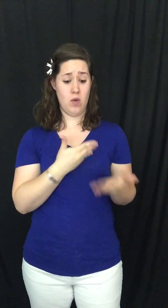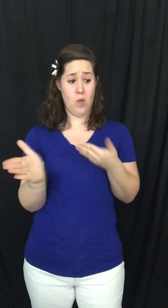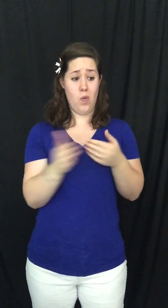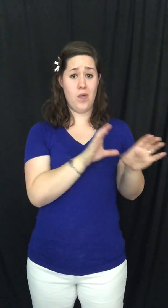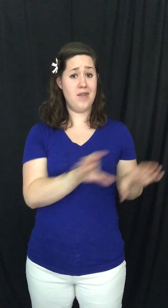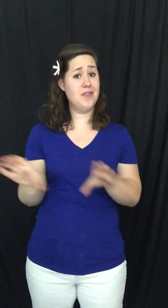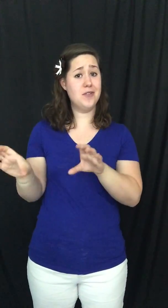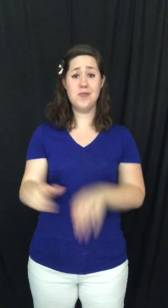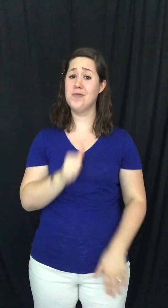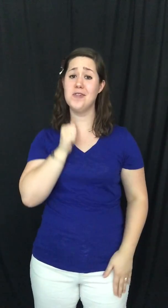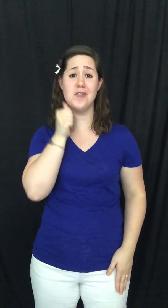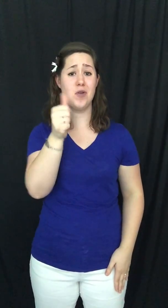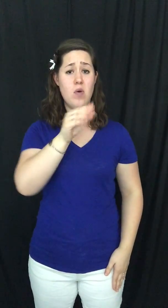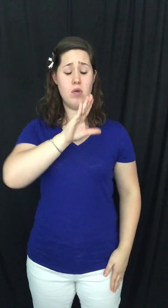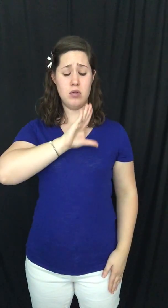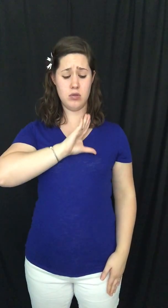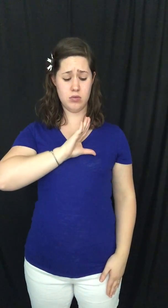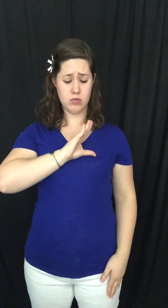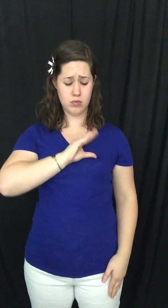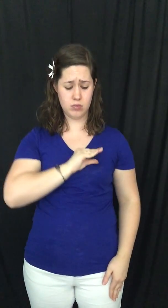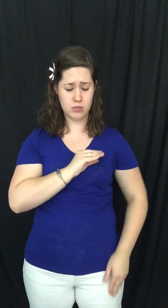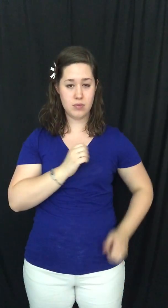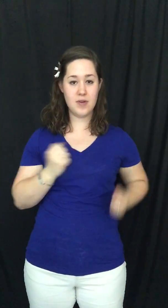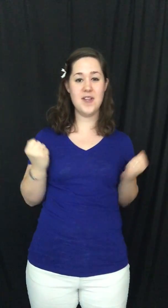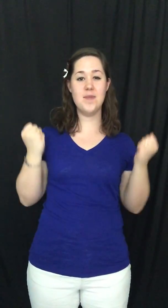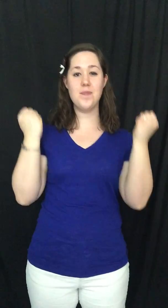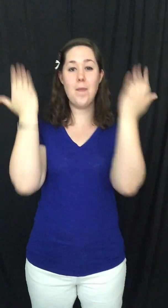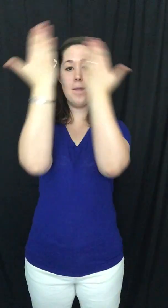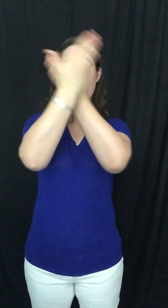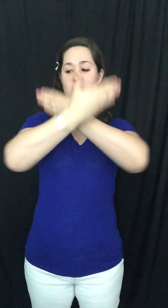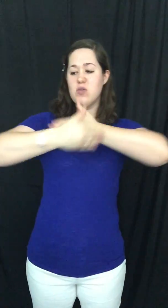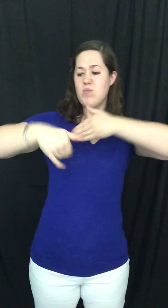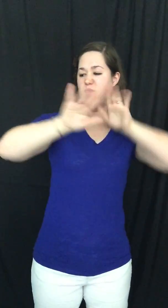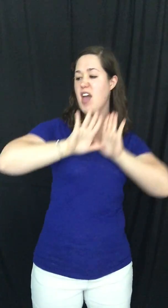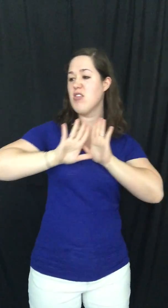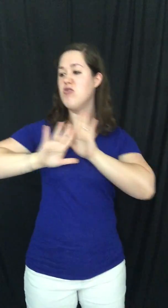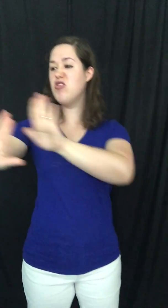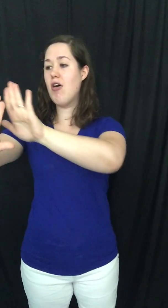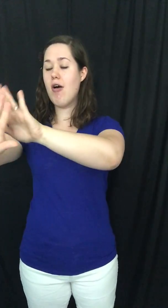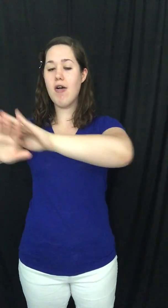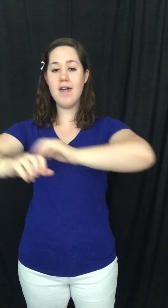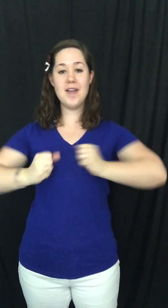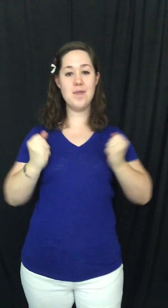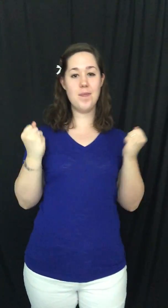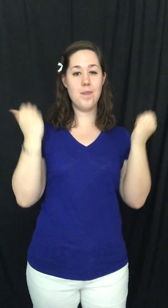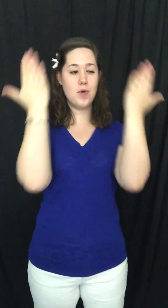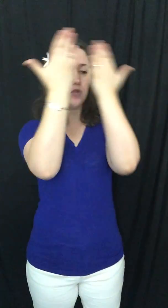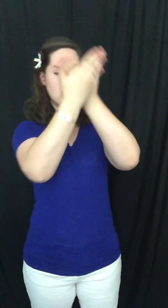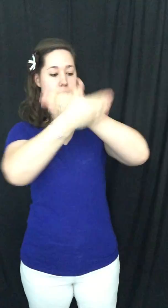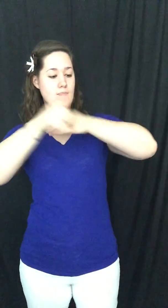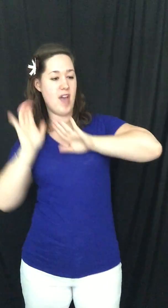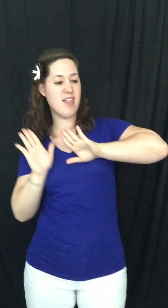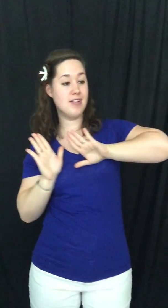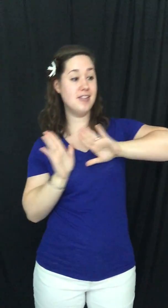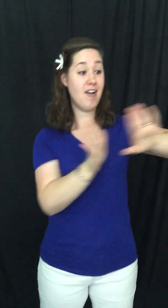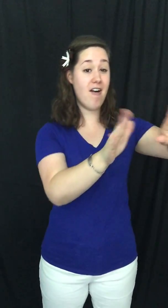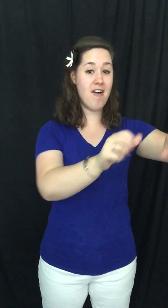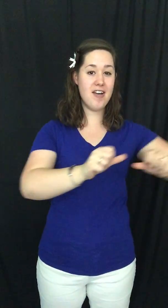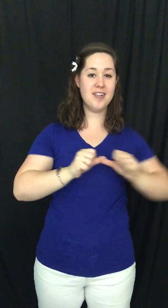you do, just don't lose heart Keep on pushing back the dark, keep on pushing back the dark